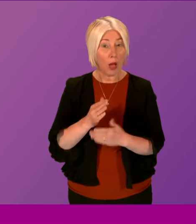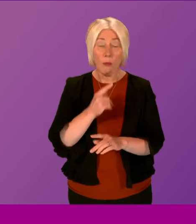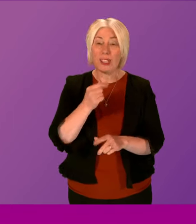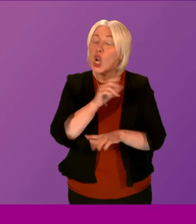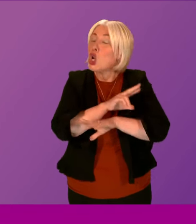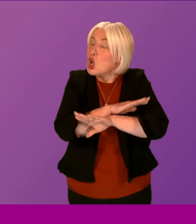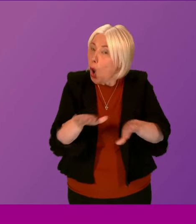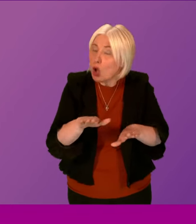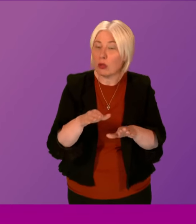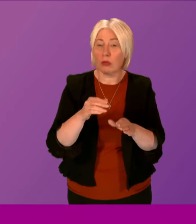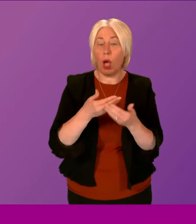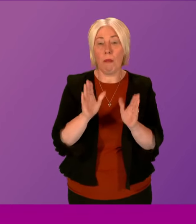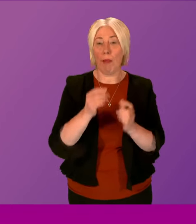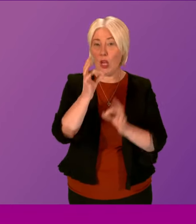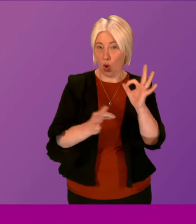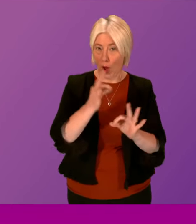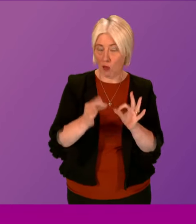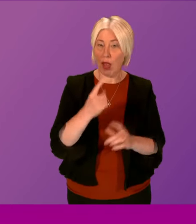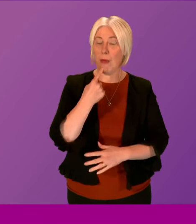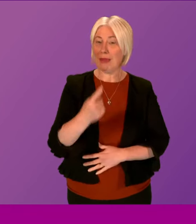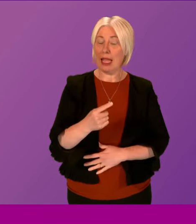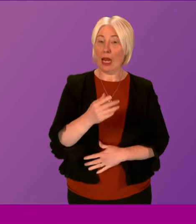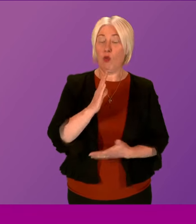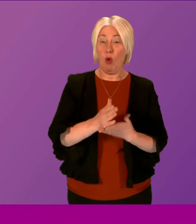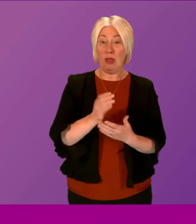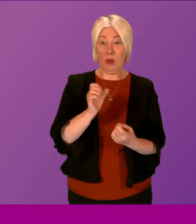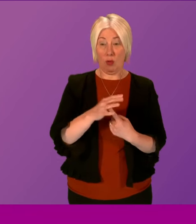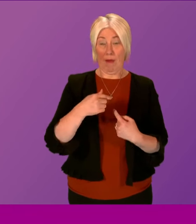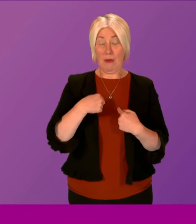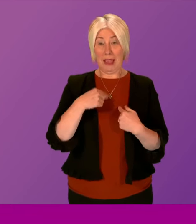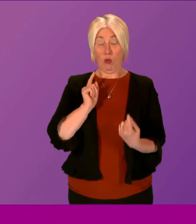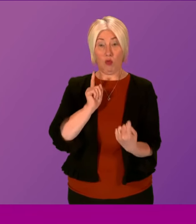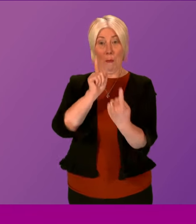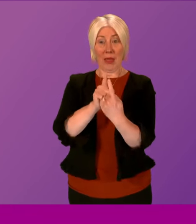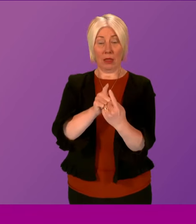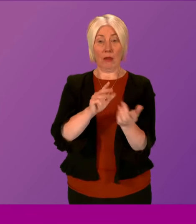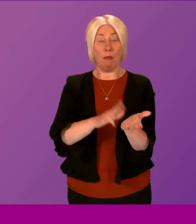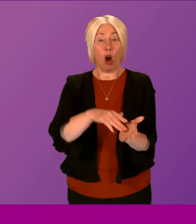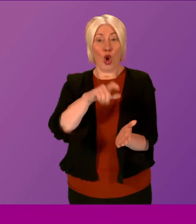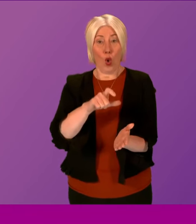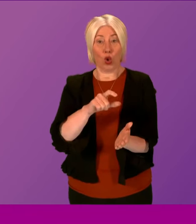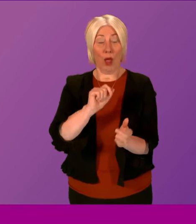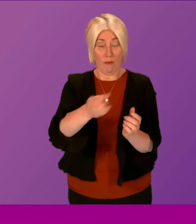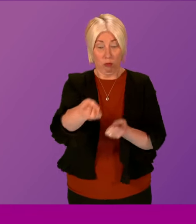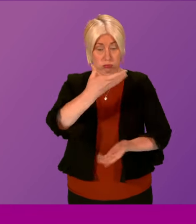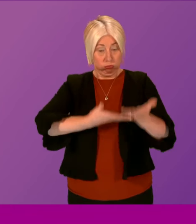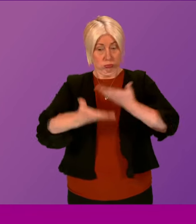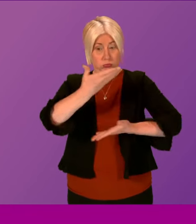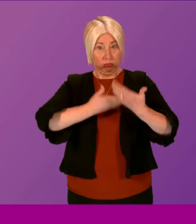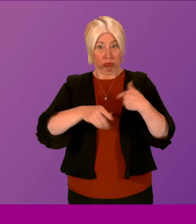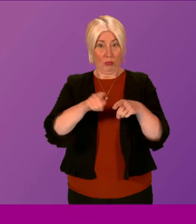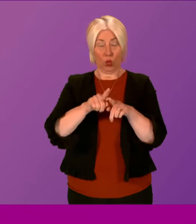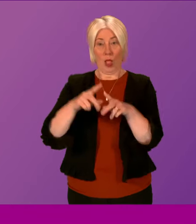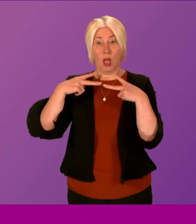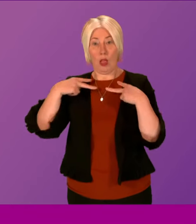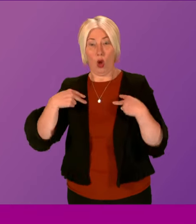of course, I'm suggesting that it's important and prudent for me to meet with Margaret Caldwells, to hear directly from her, to hear from her legal representative,